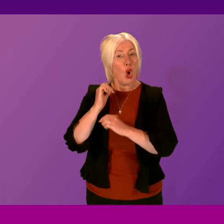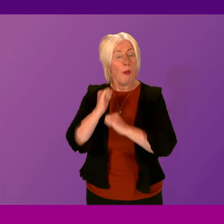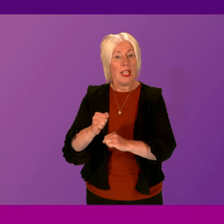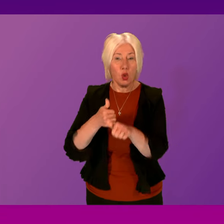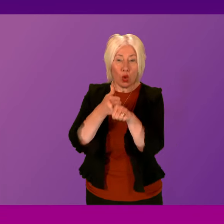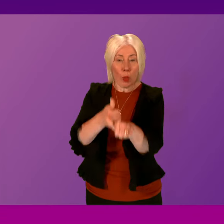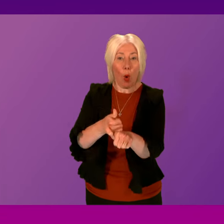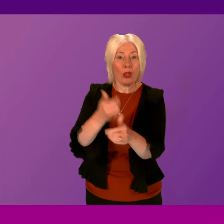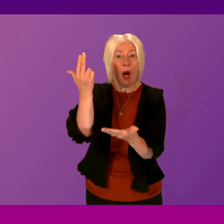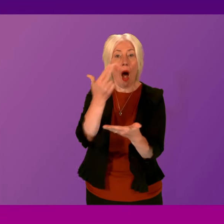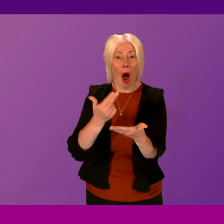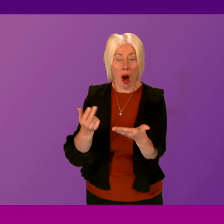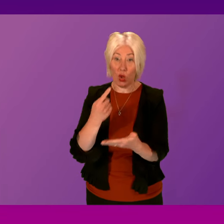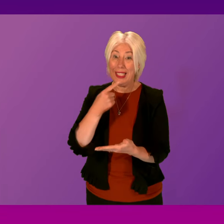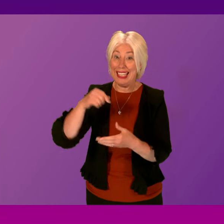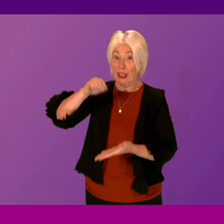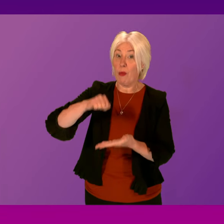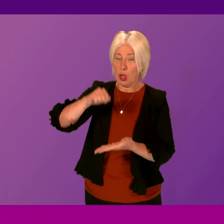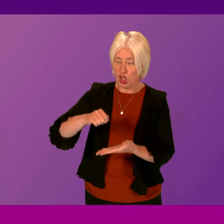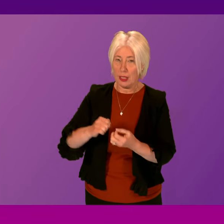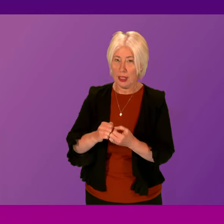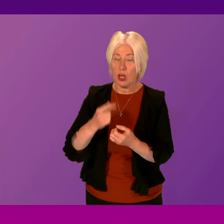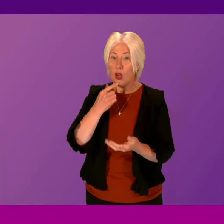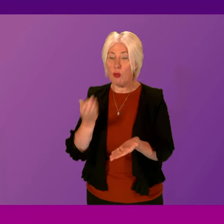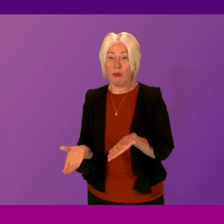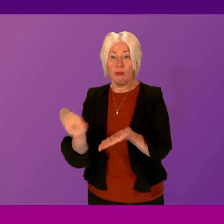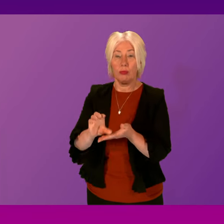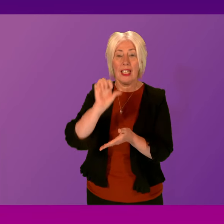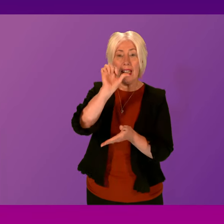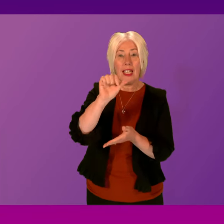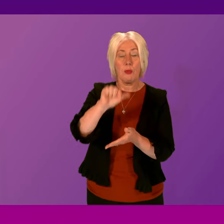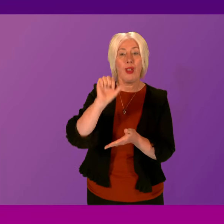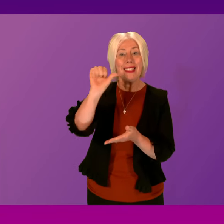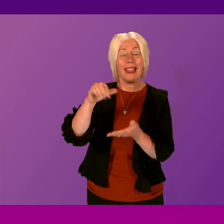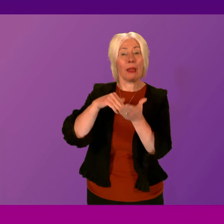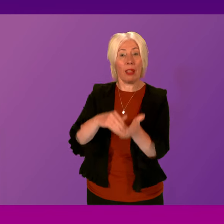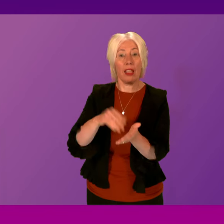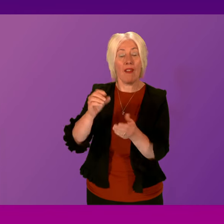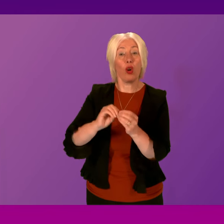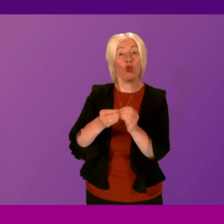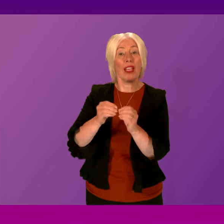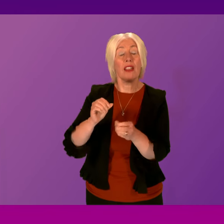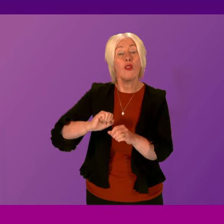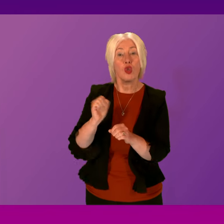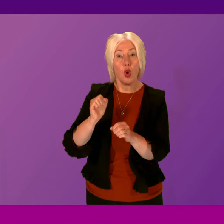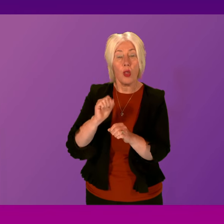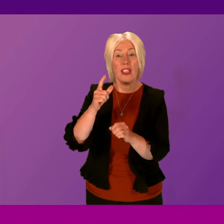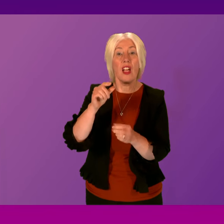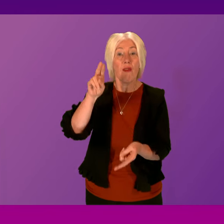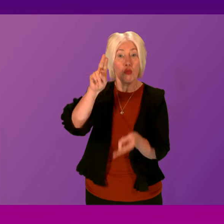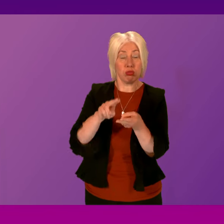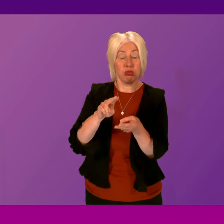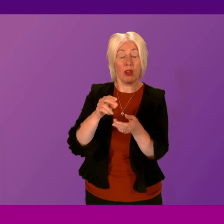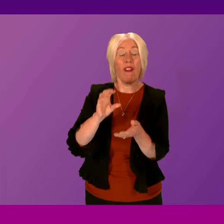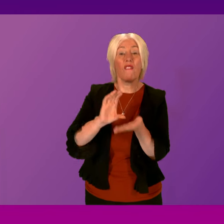for the arts. As announced in the budget this week, we will reinstate the £6.6 million to Creative Scotland for their National Lottery shortfall funding